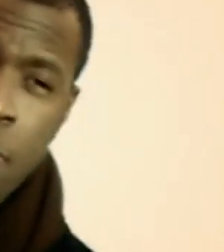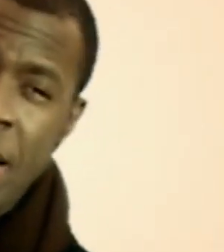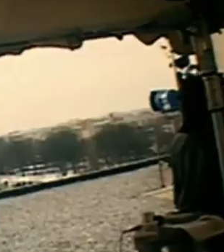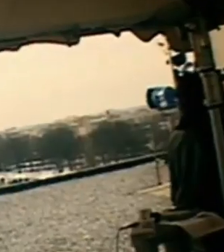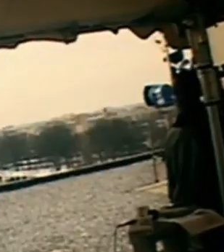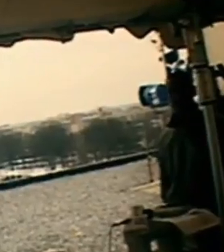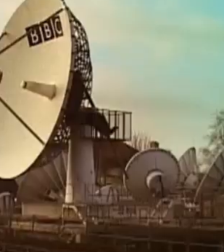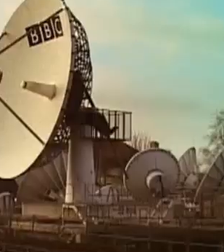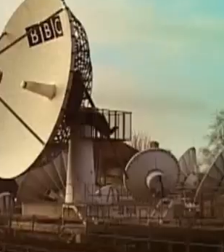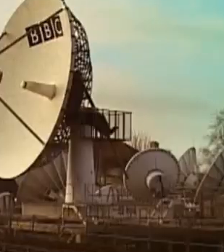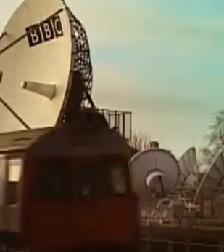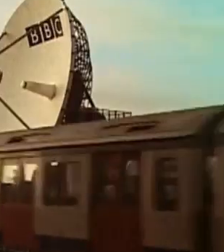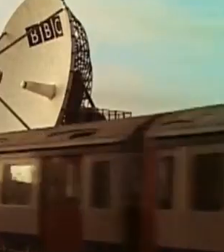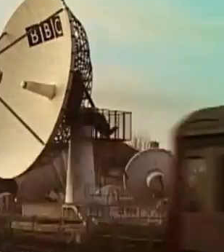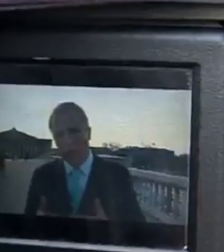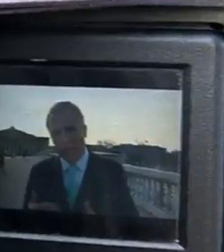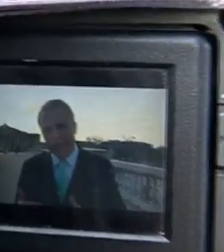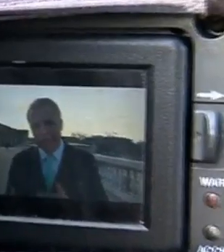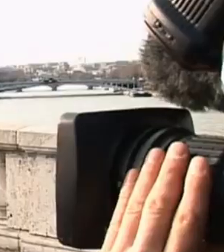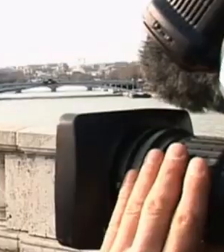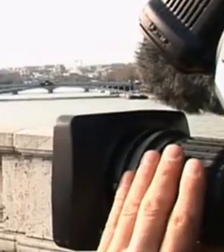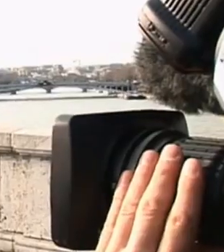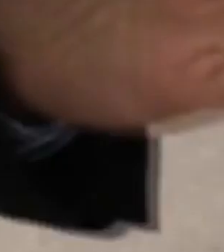. Marine Hemps.